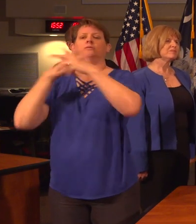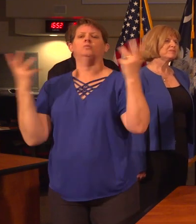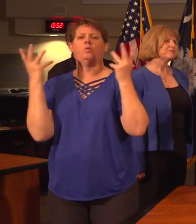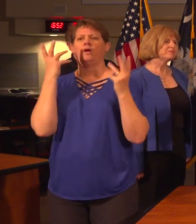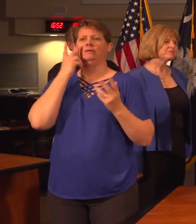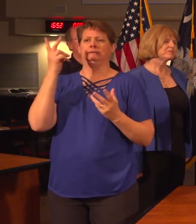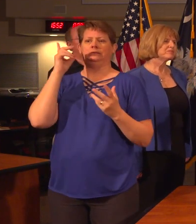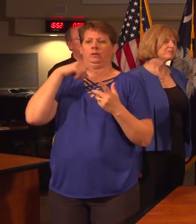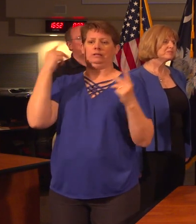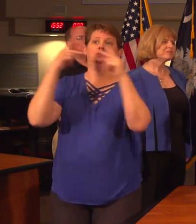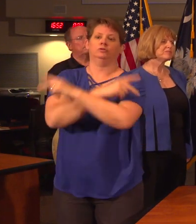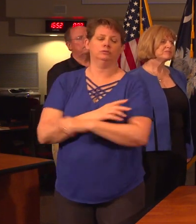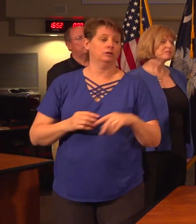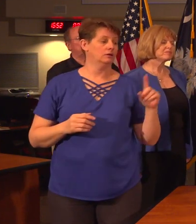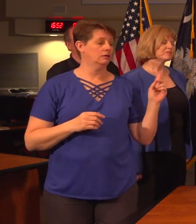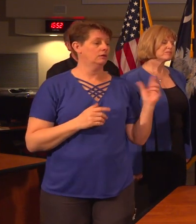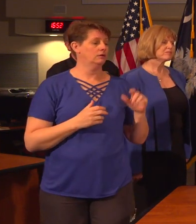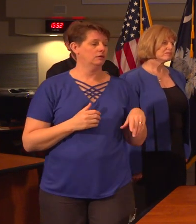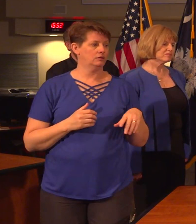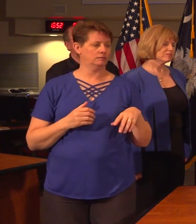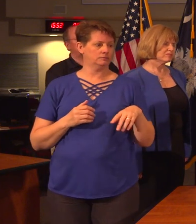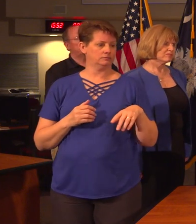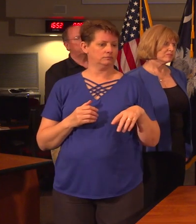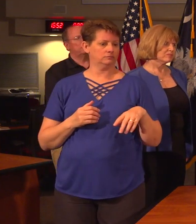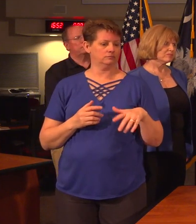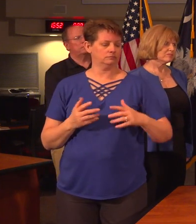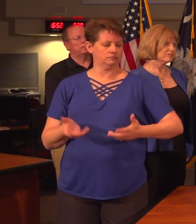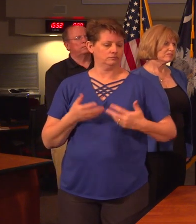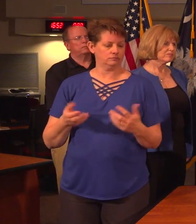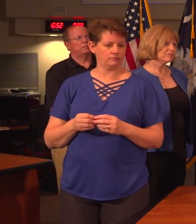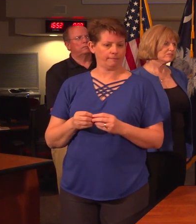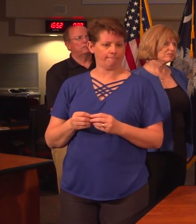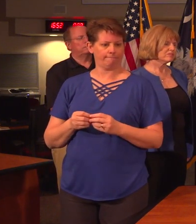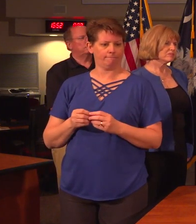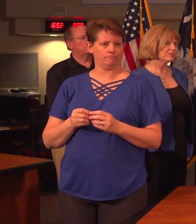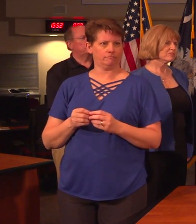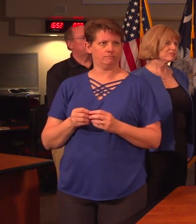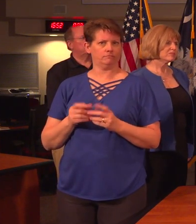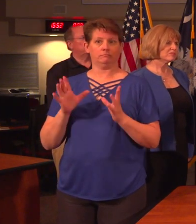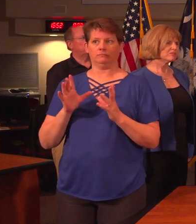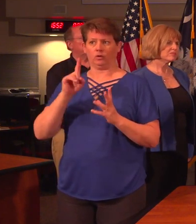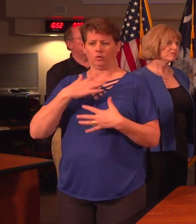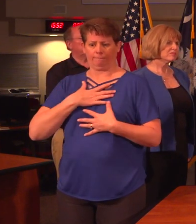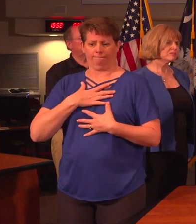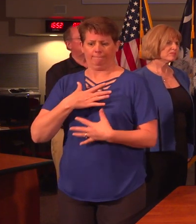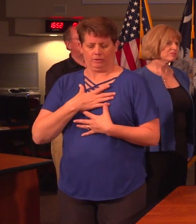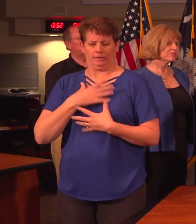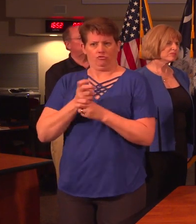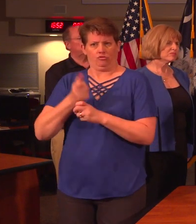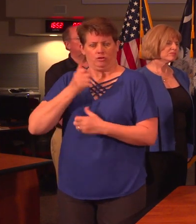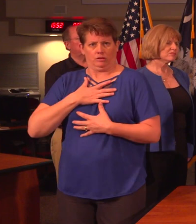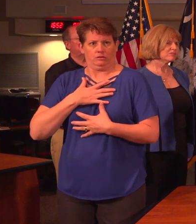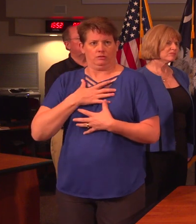head downward? A significant increase in shortness of breath, difficulty